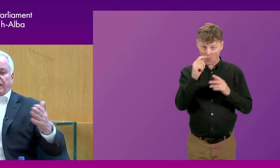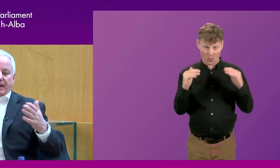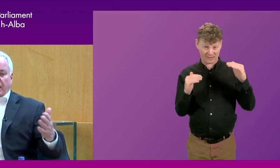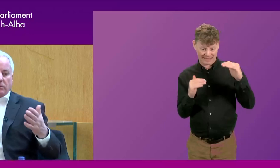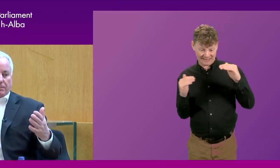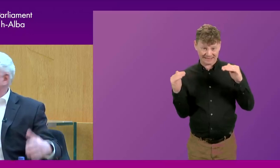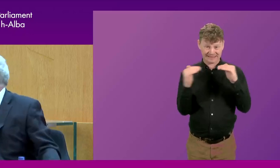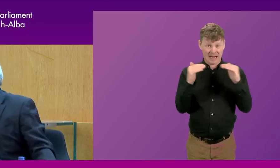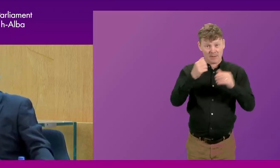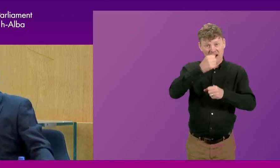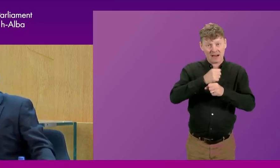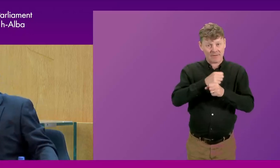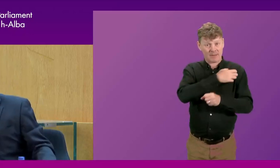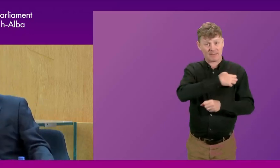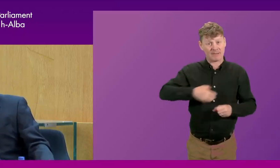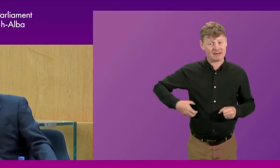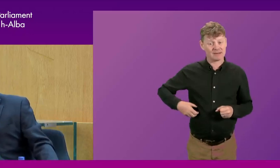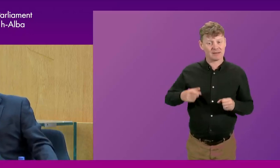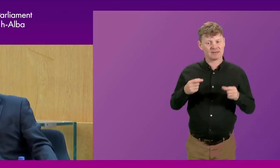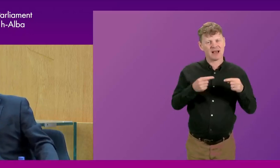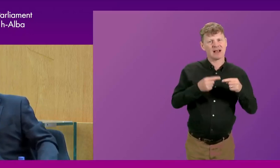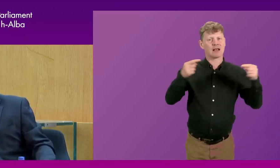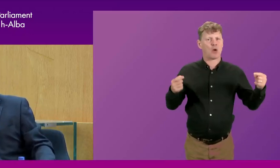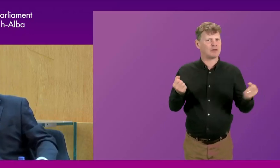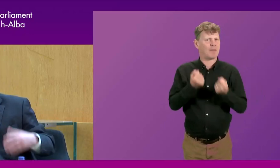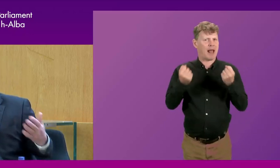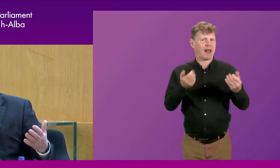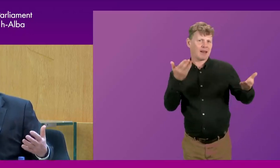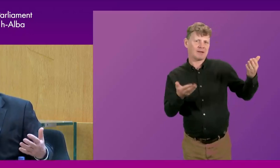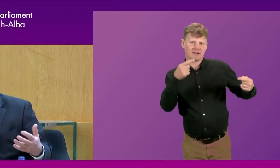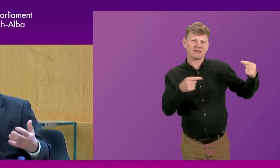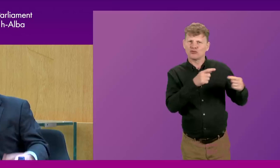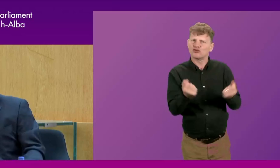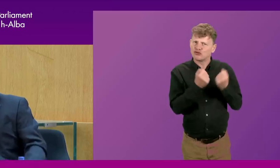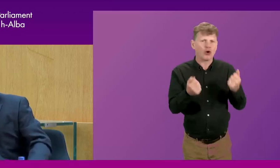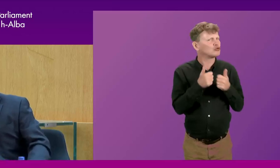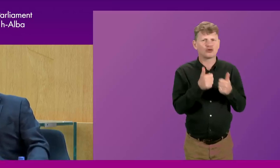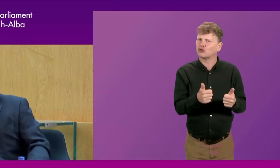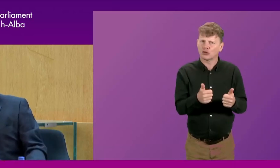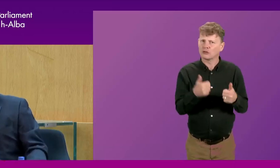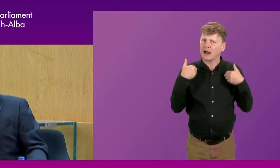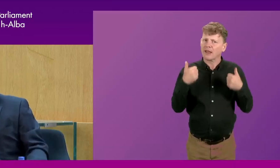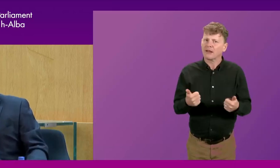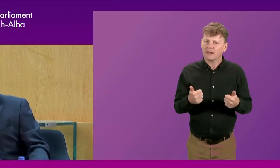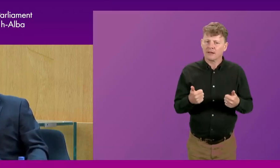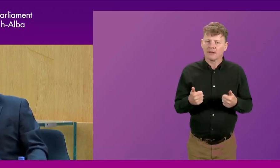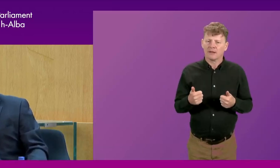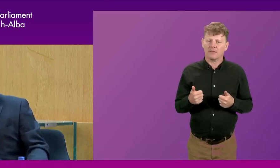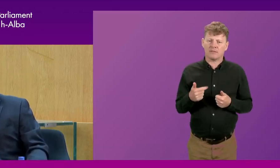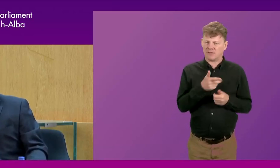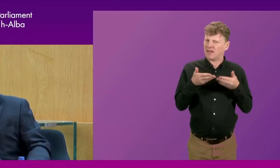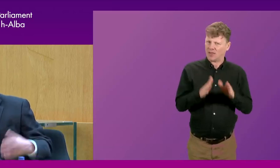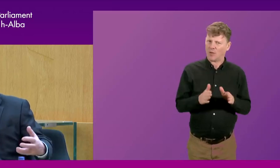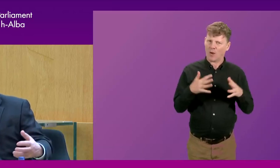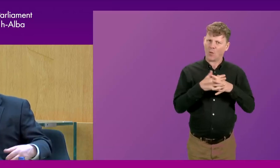but they definitely are a counterbalance to government ministers that's really strong. And you can see that all the time in the way that they